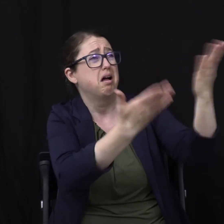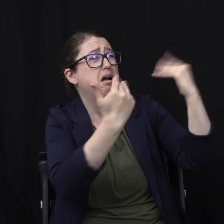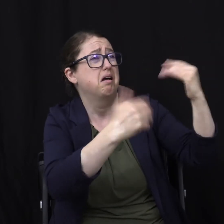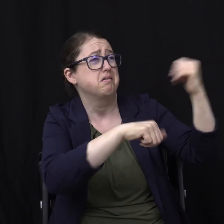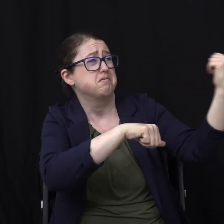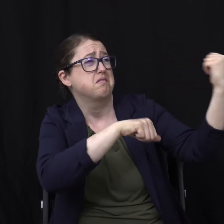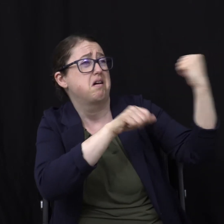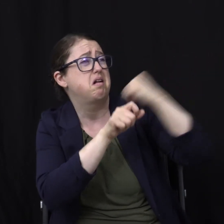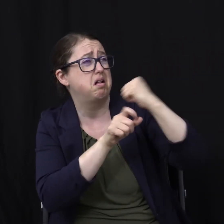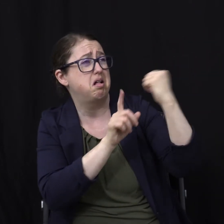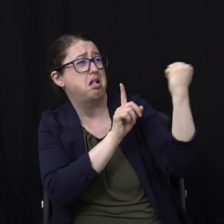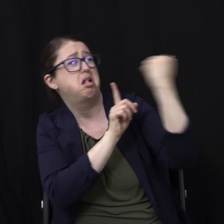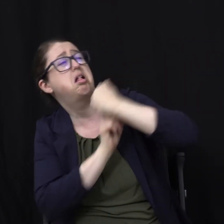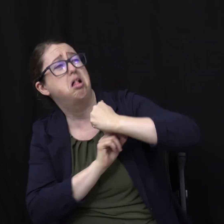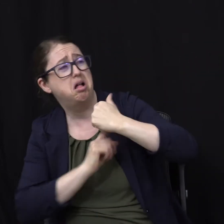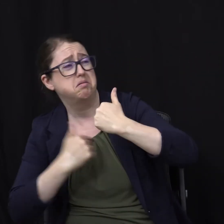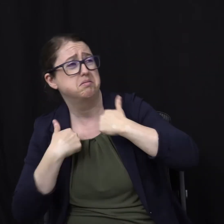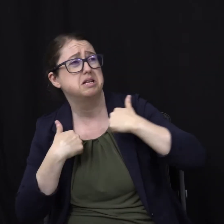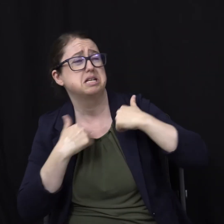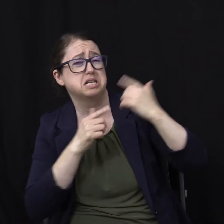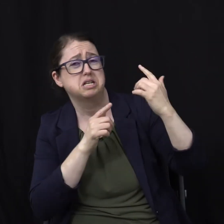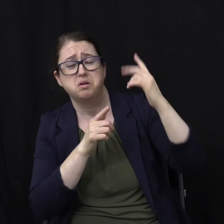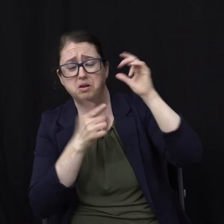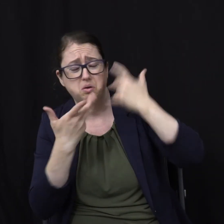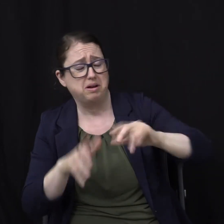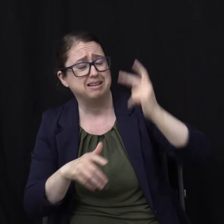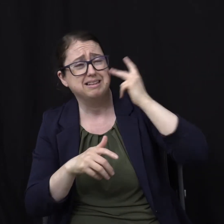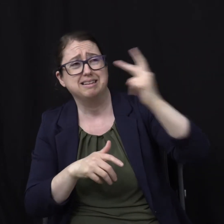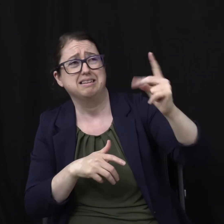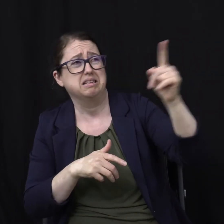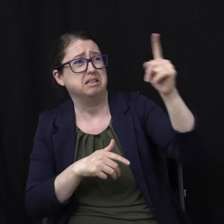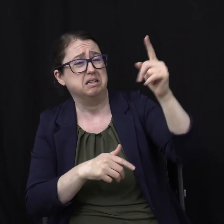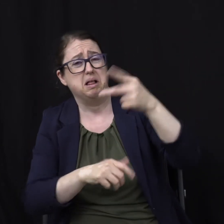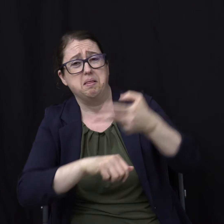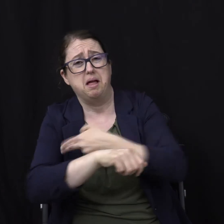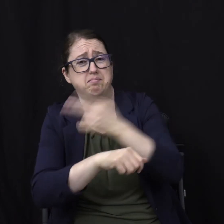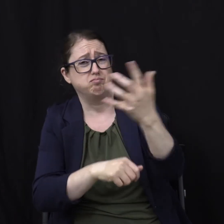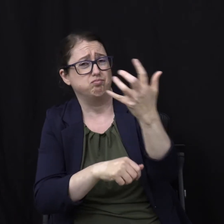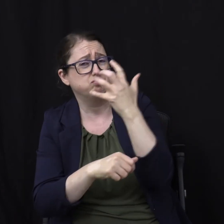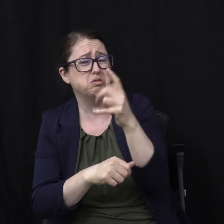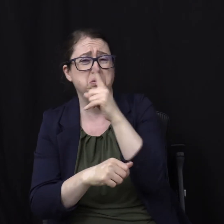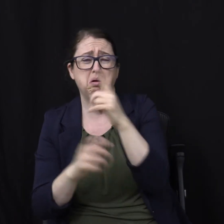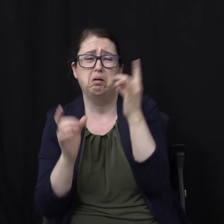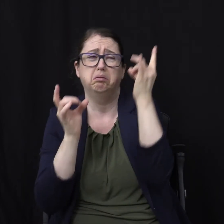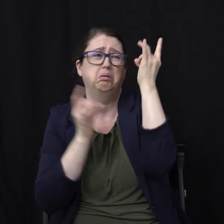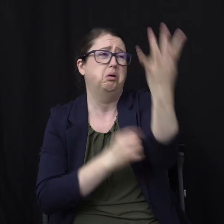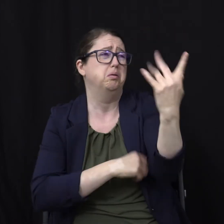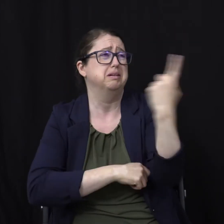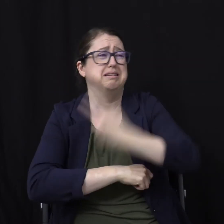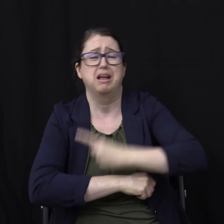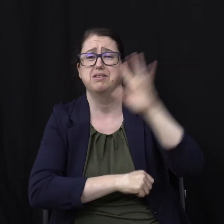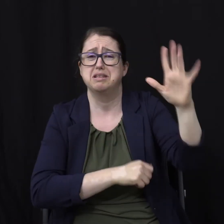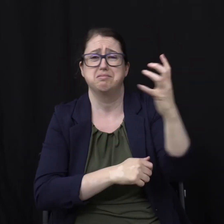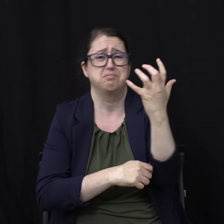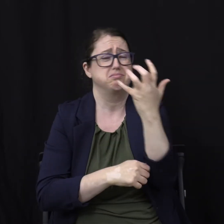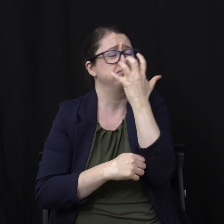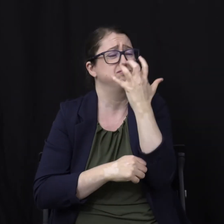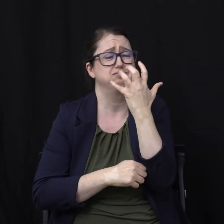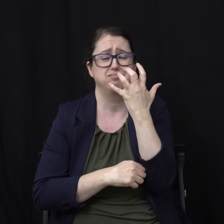us From the face of him That sitteth on the throne And from the wrath Of the Lamb For the great day Of his wrath is come And who shall be able To